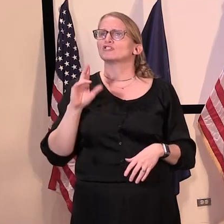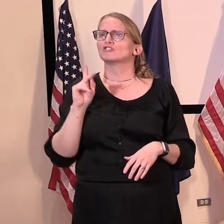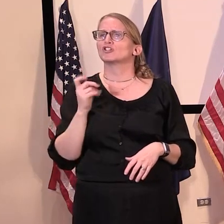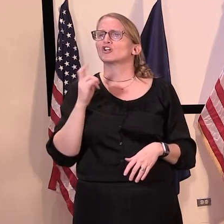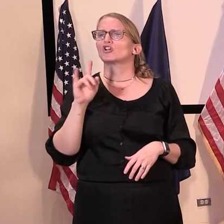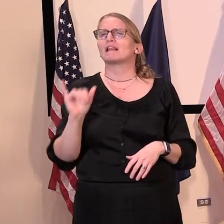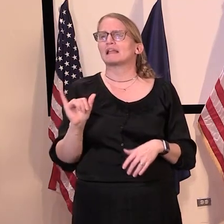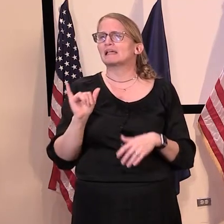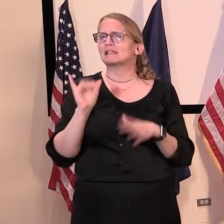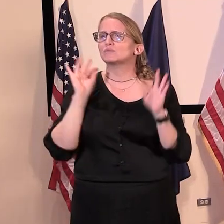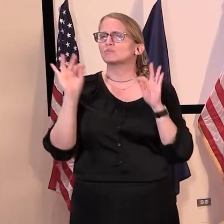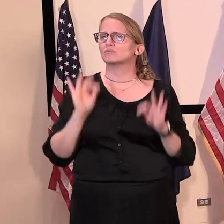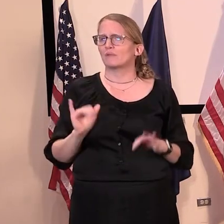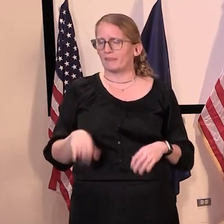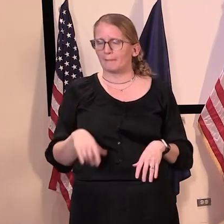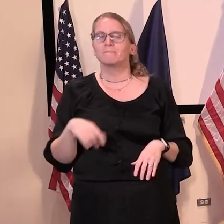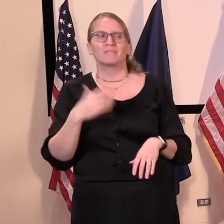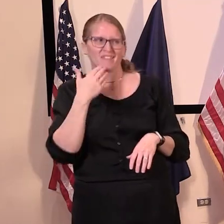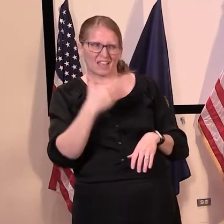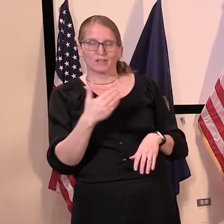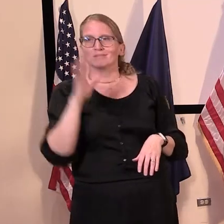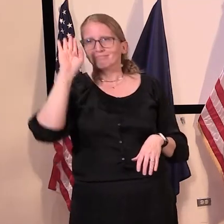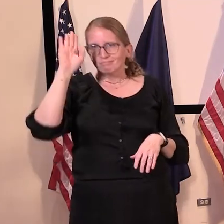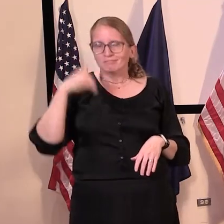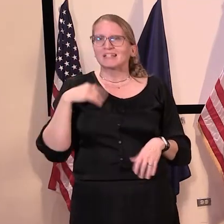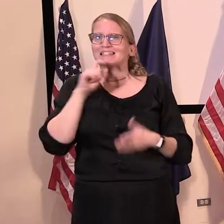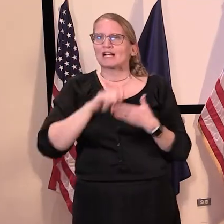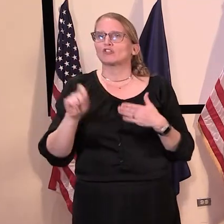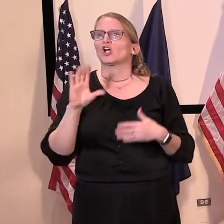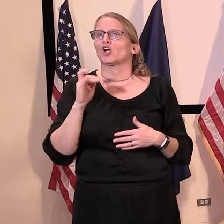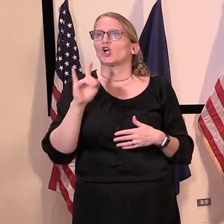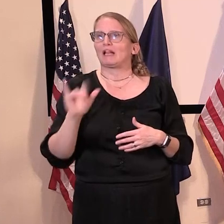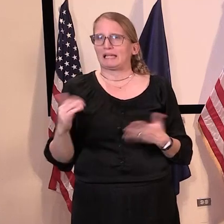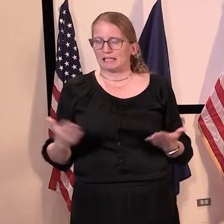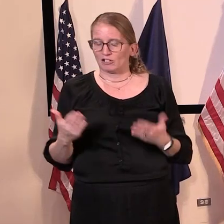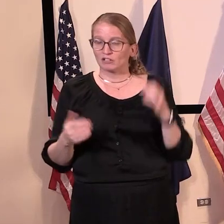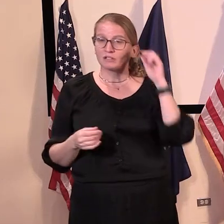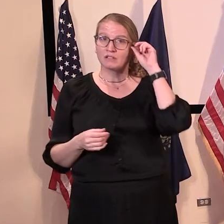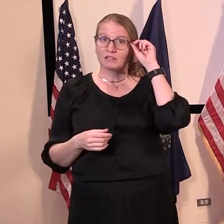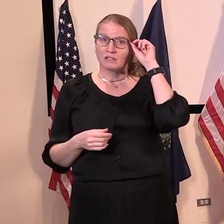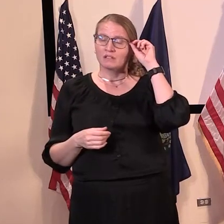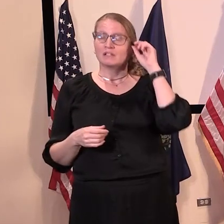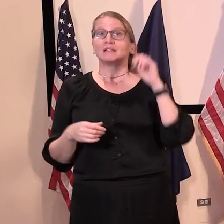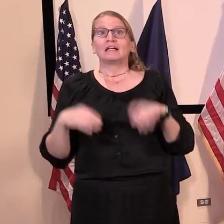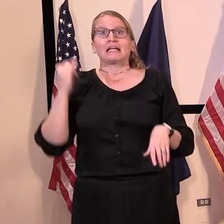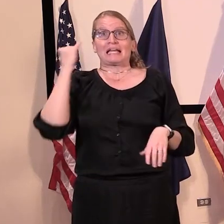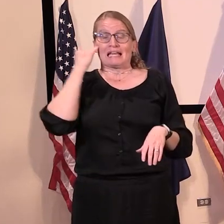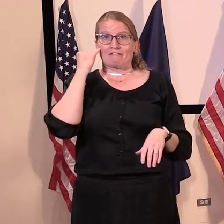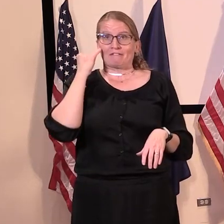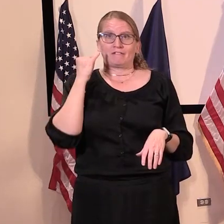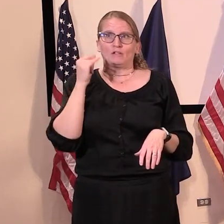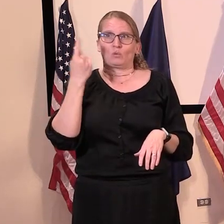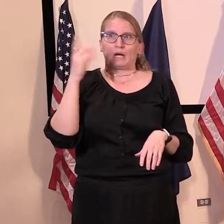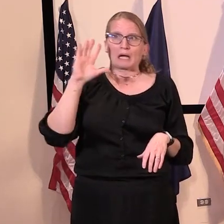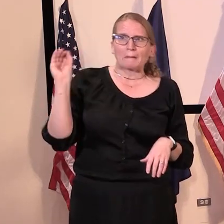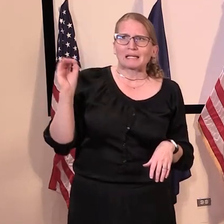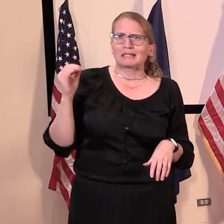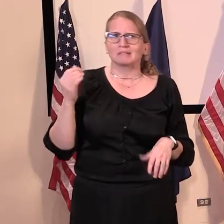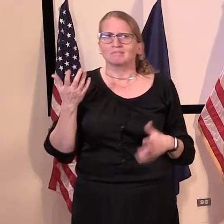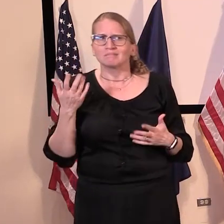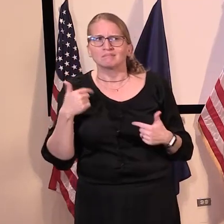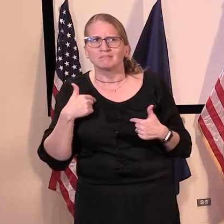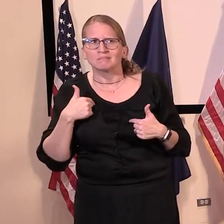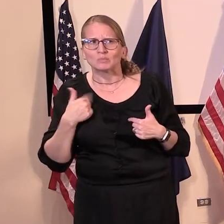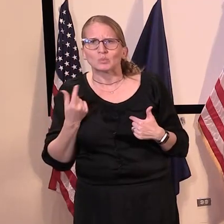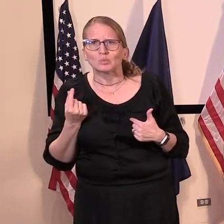Yes. Uh, thank you, Governor Secretary Kerri Curley here. If, if somebody is unclear from the executive order and would like additional guidance,